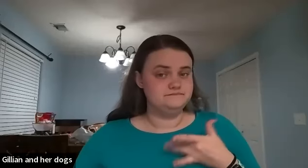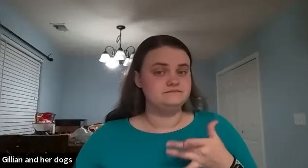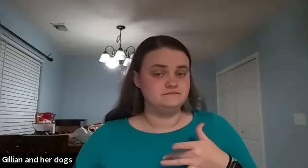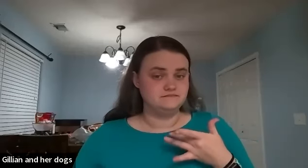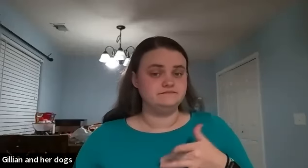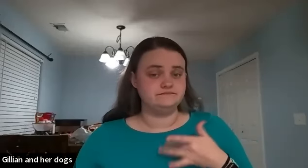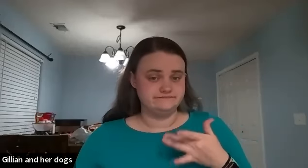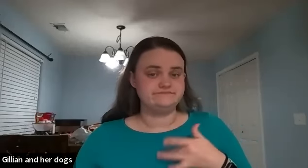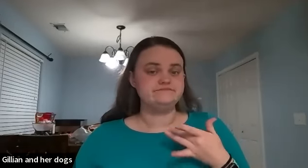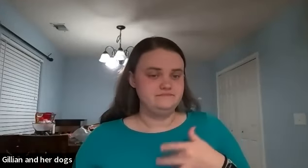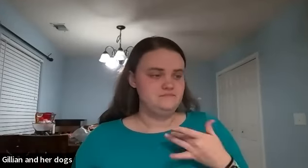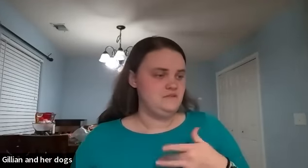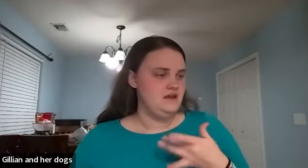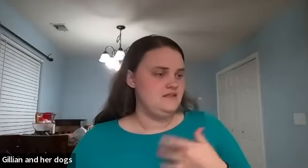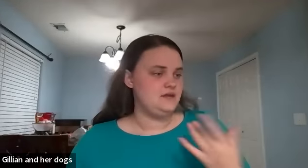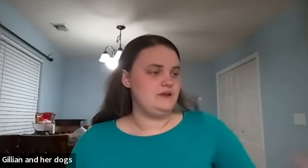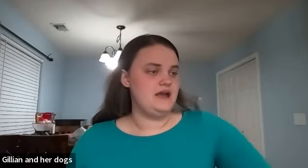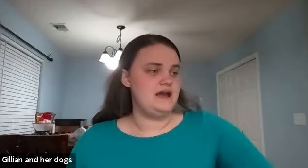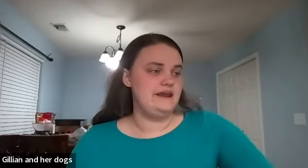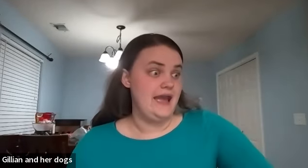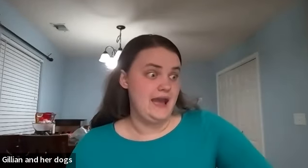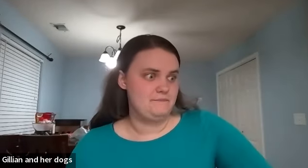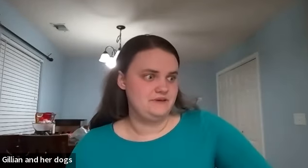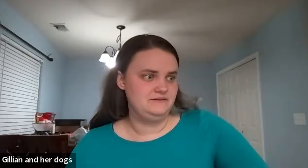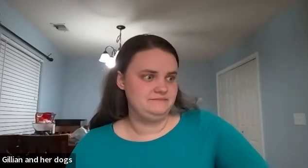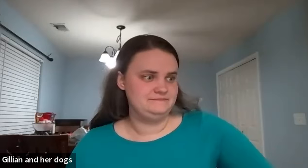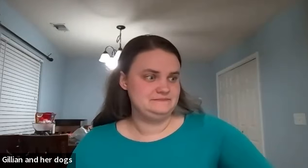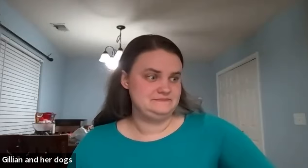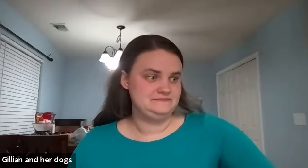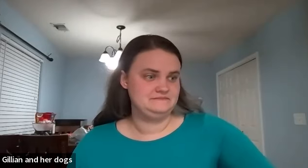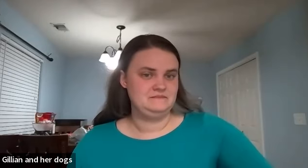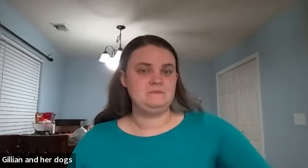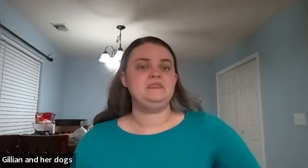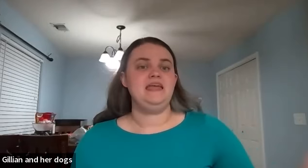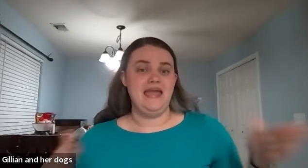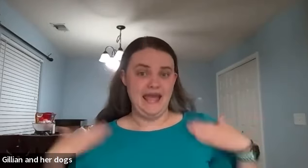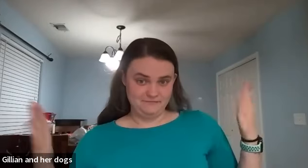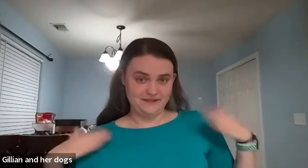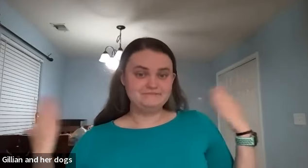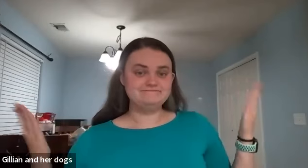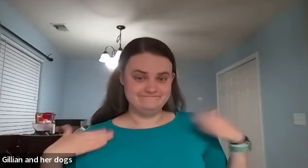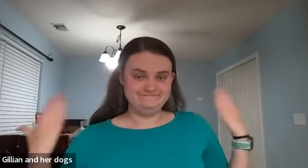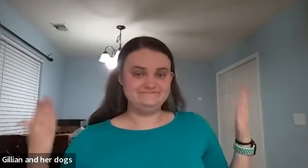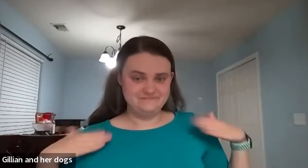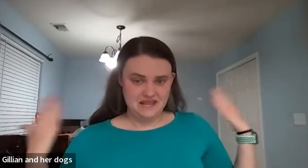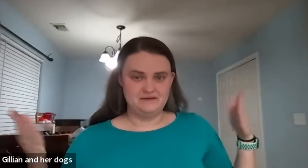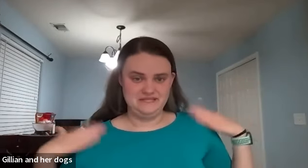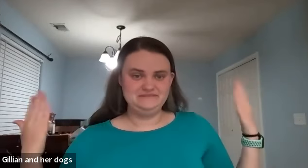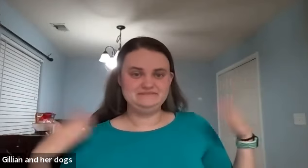-hmm then we had happy happy happy happy